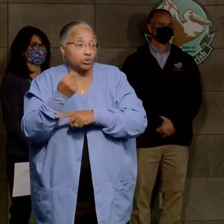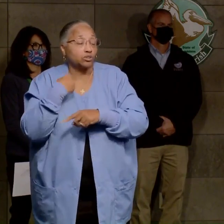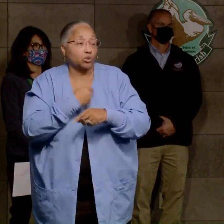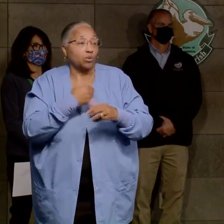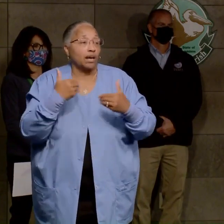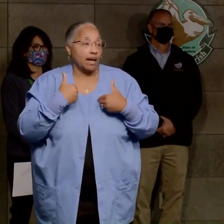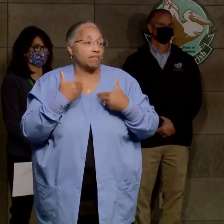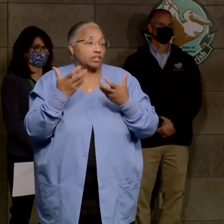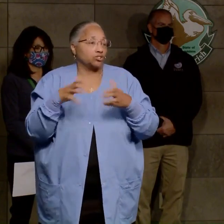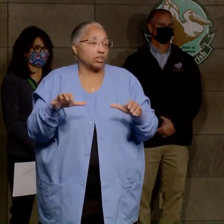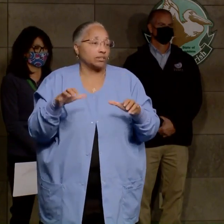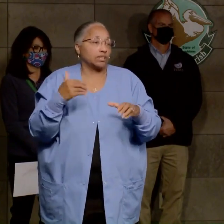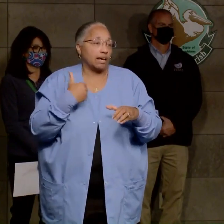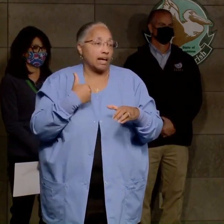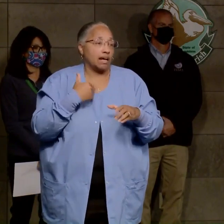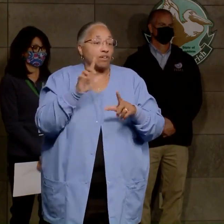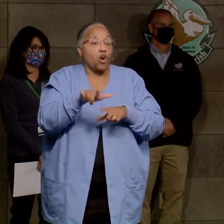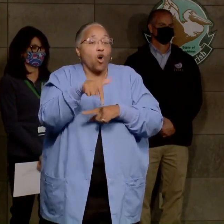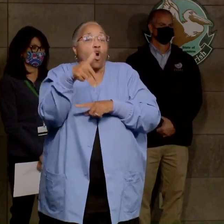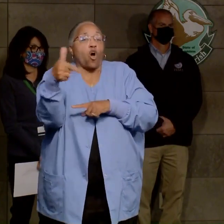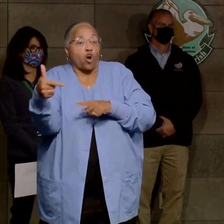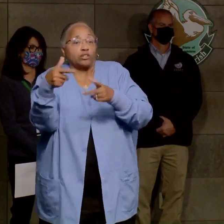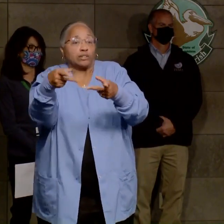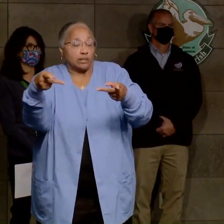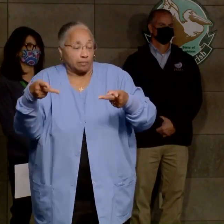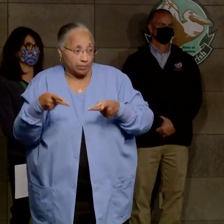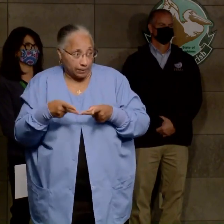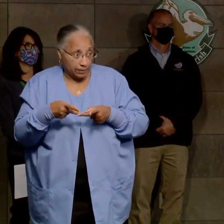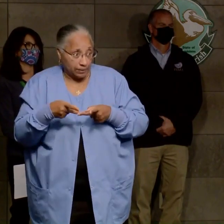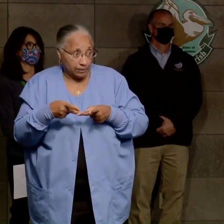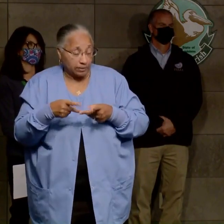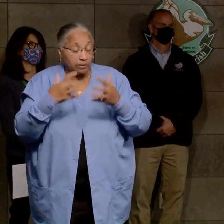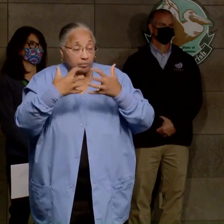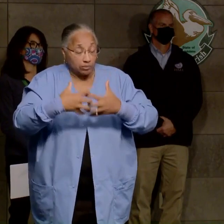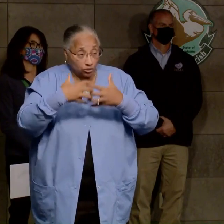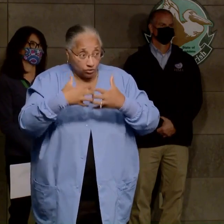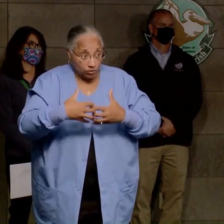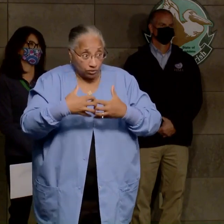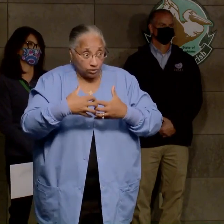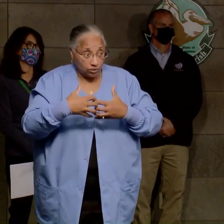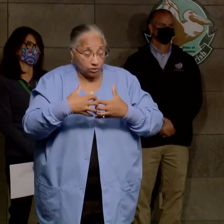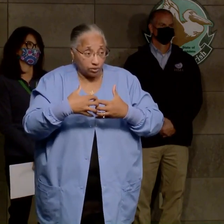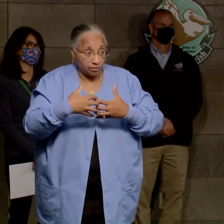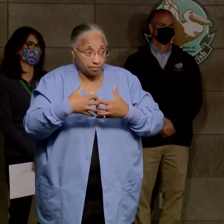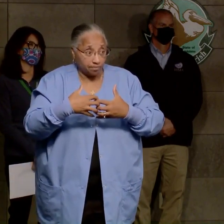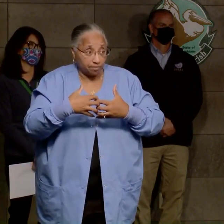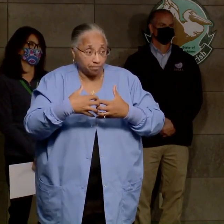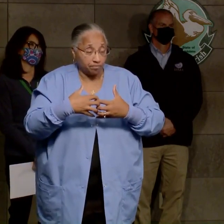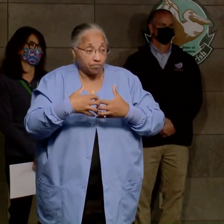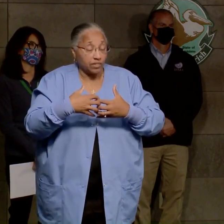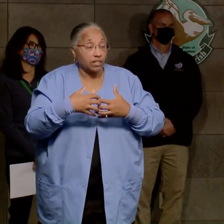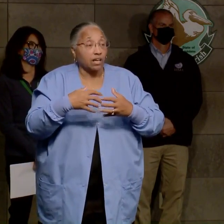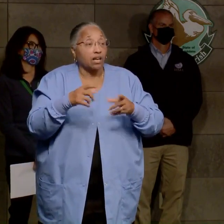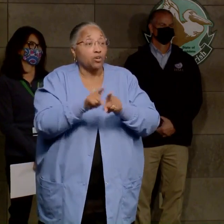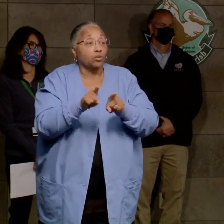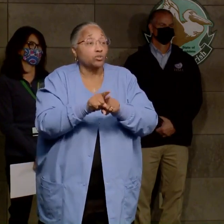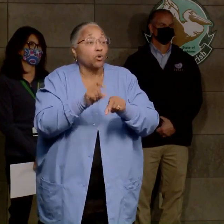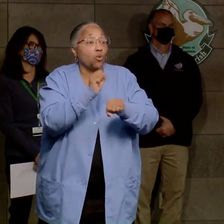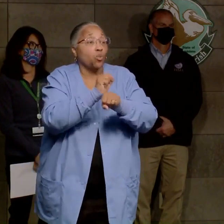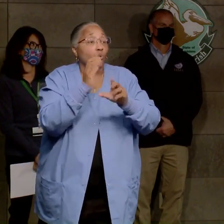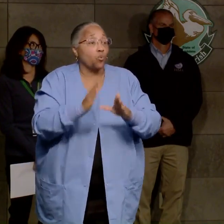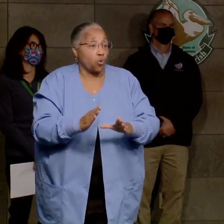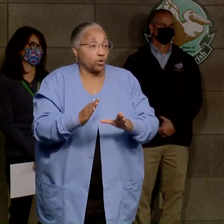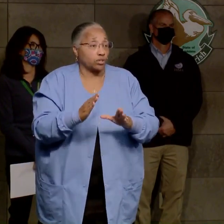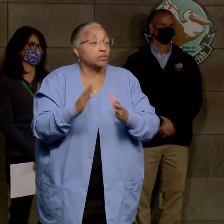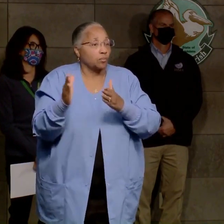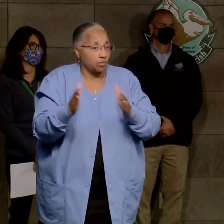to have an alternate location selected, have the machines and the poll workers prepared to